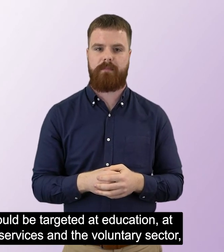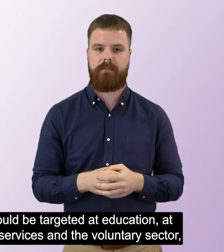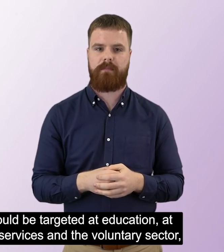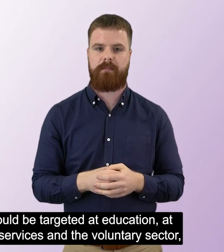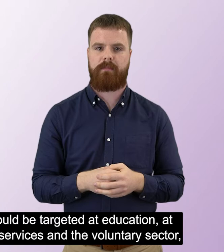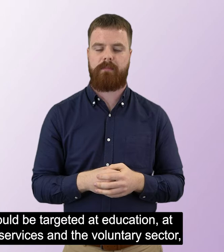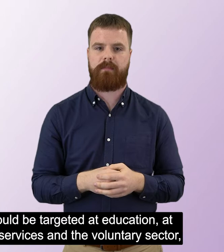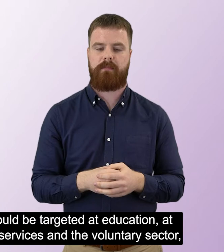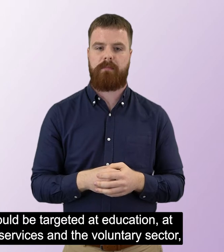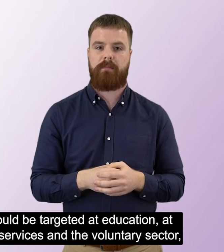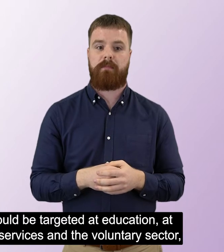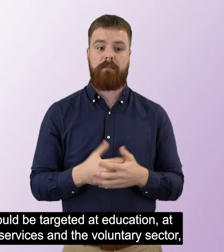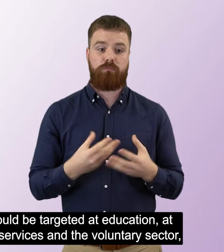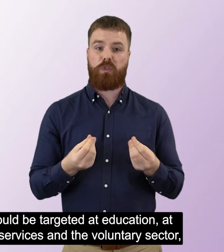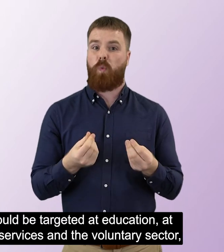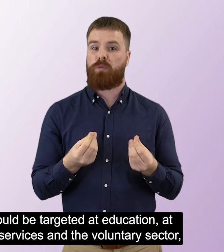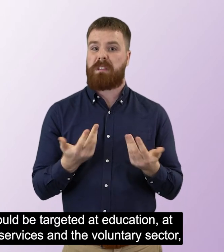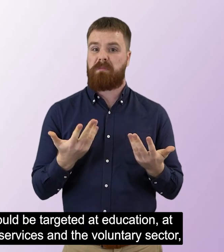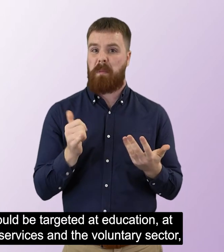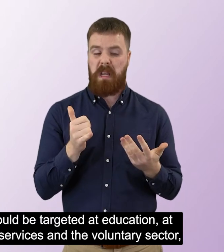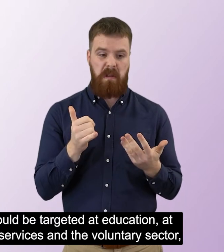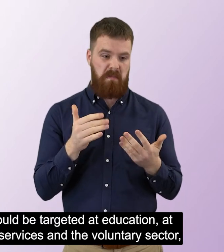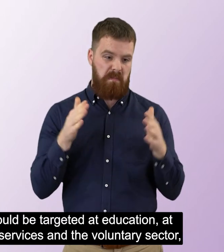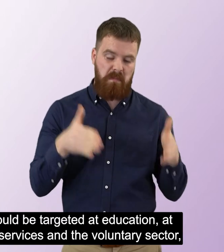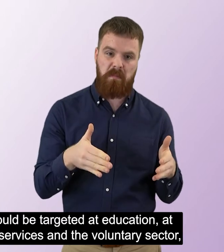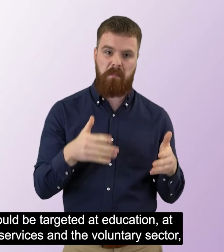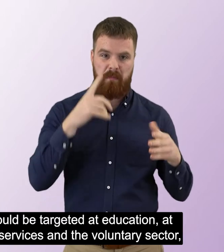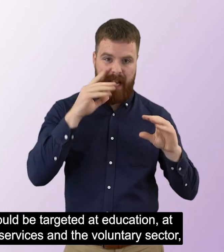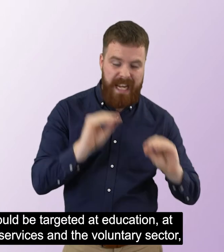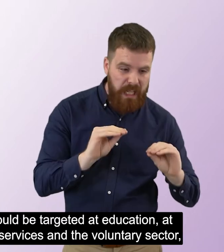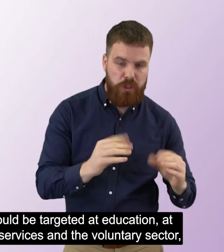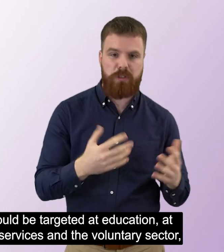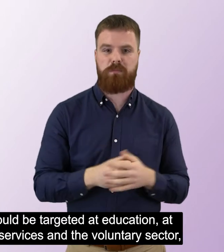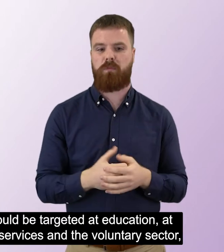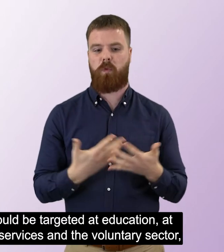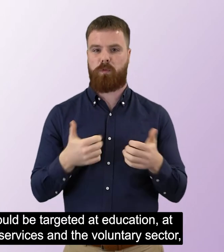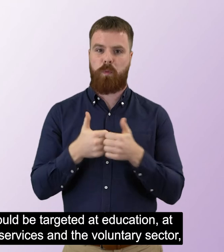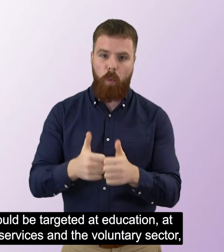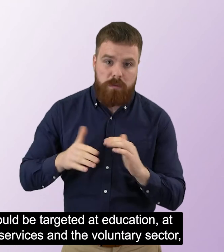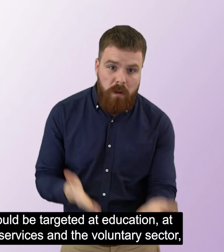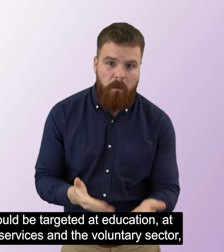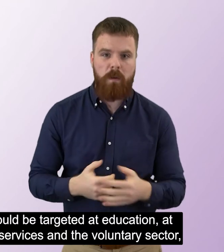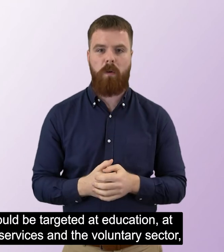This could be targeted at education, at support services and the voluntary sector,